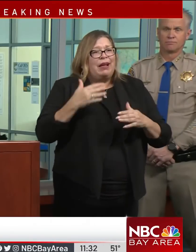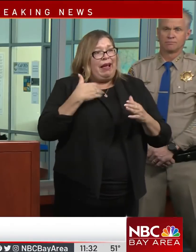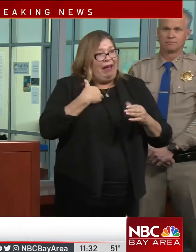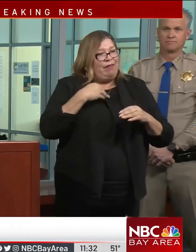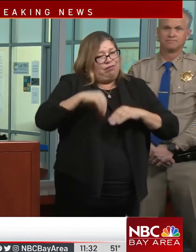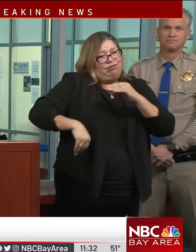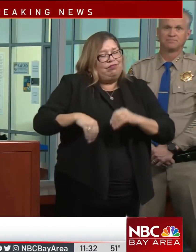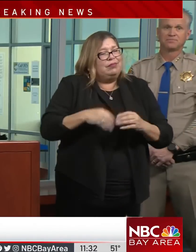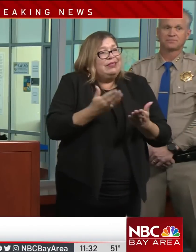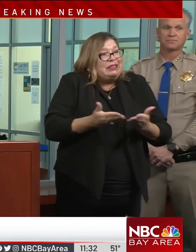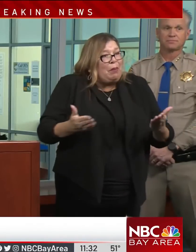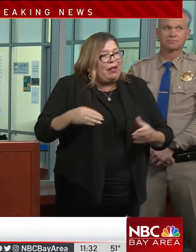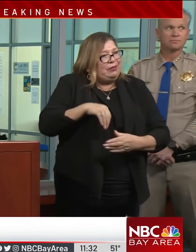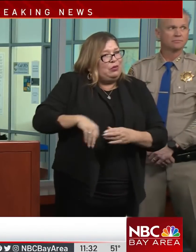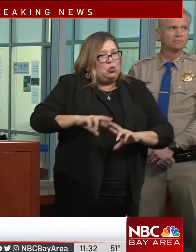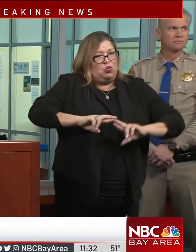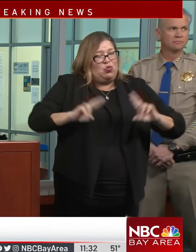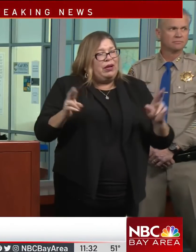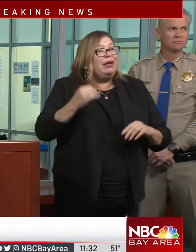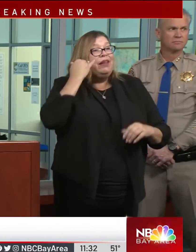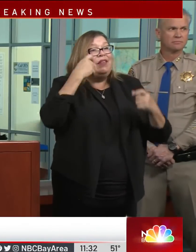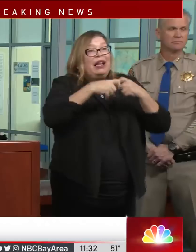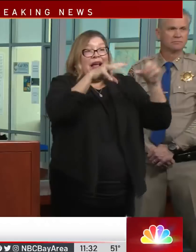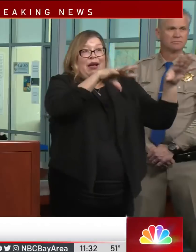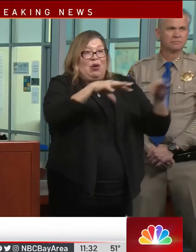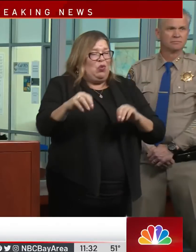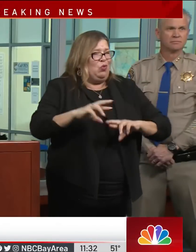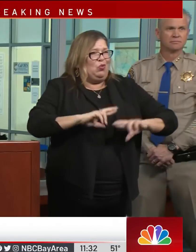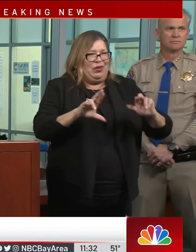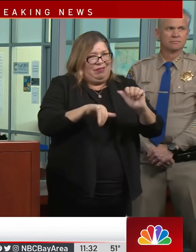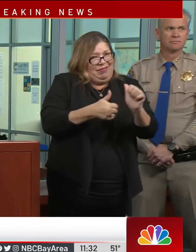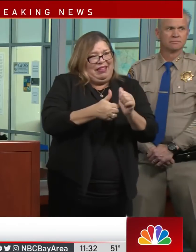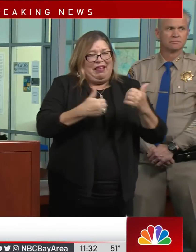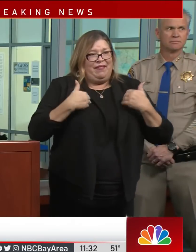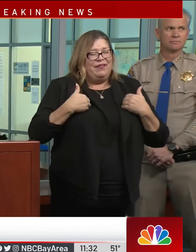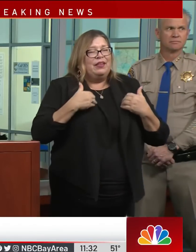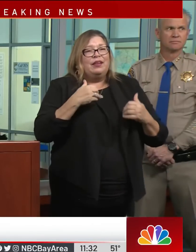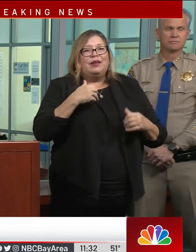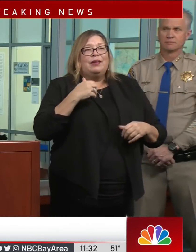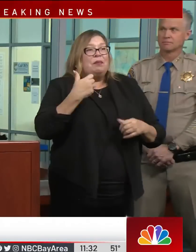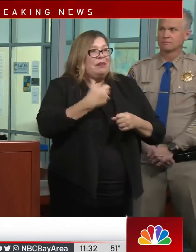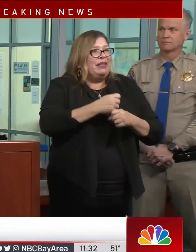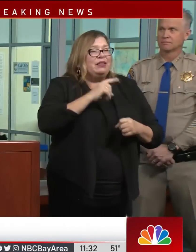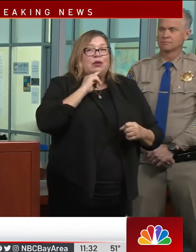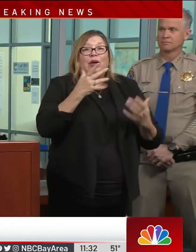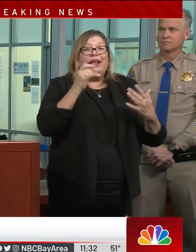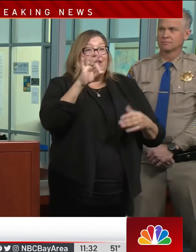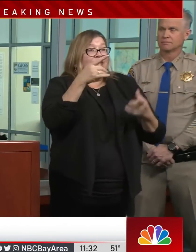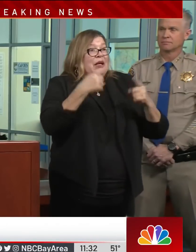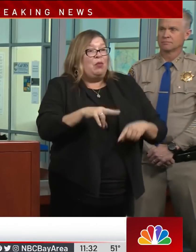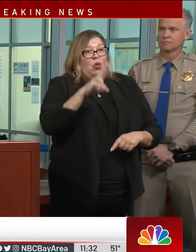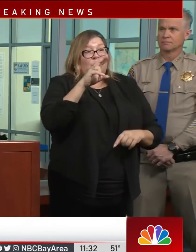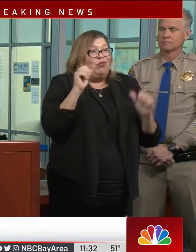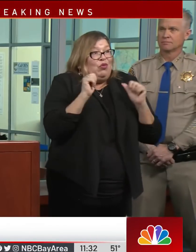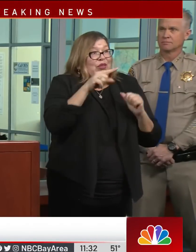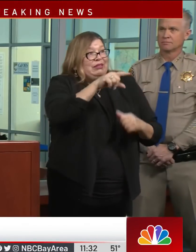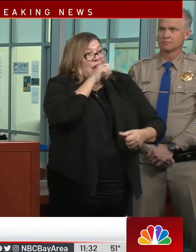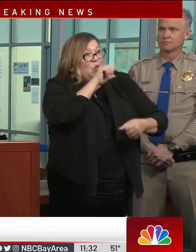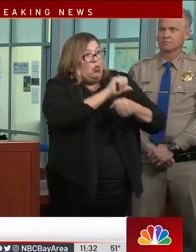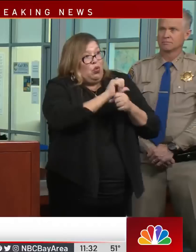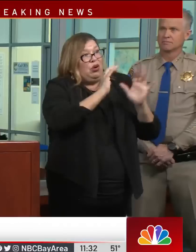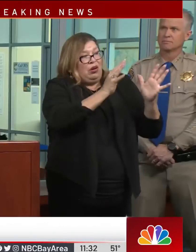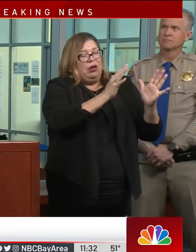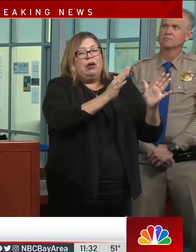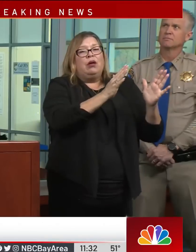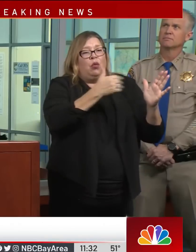have done there or in case we have to, you know, we can't have our refrigerators don't work or whatever the case. We've got some supplies